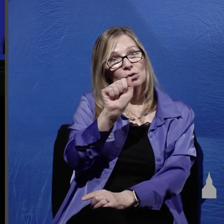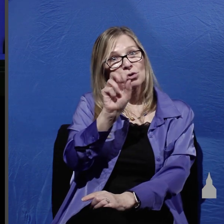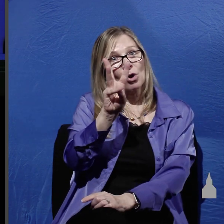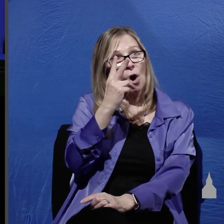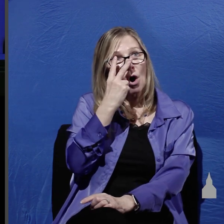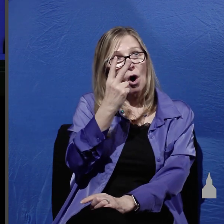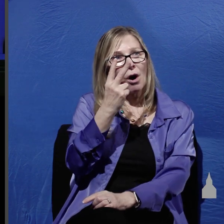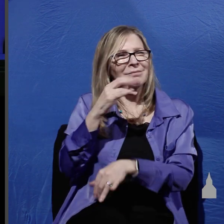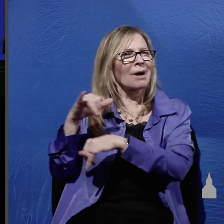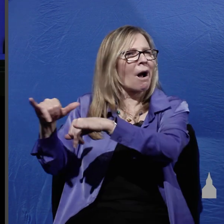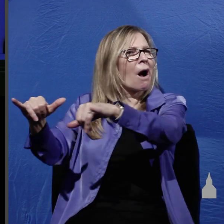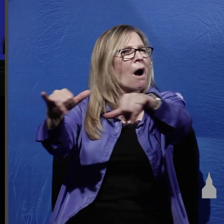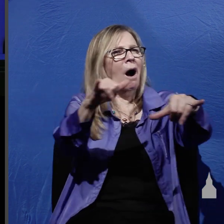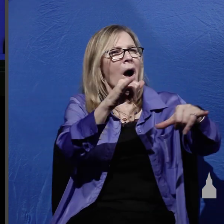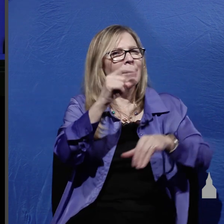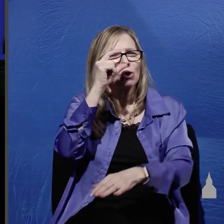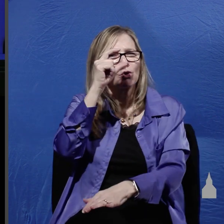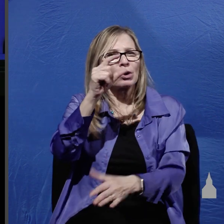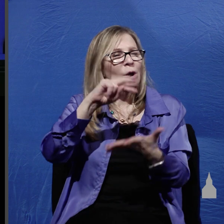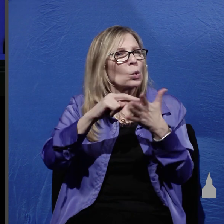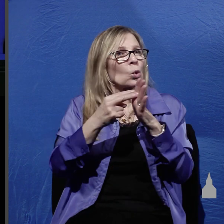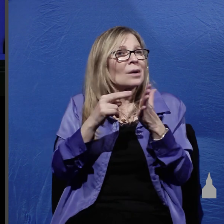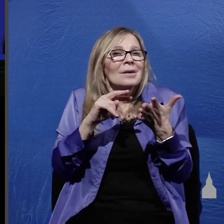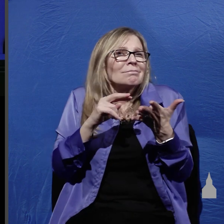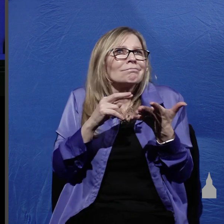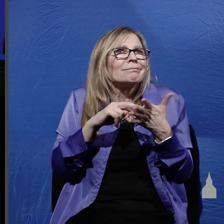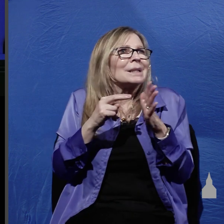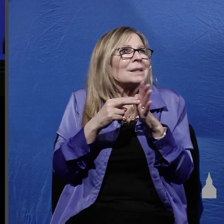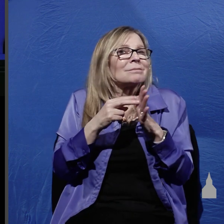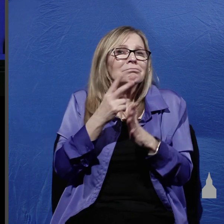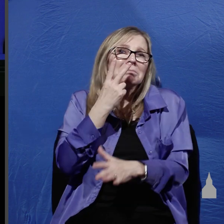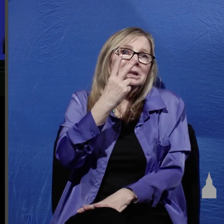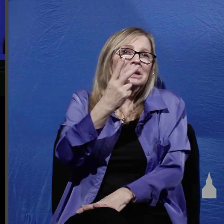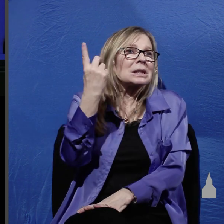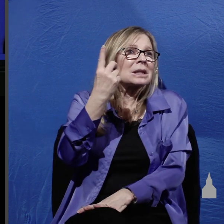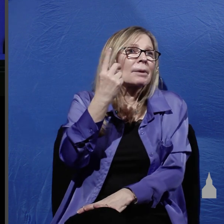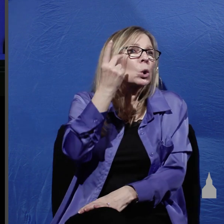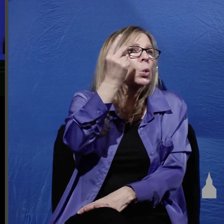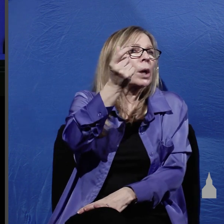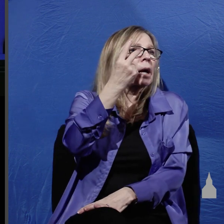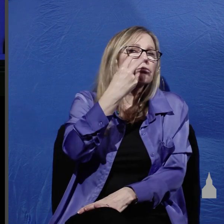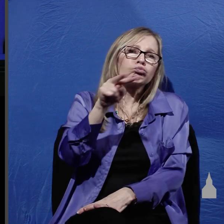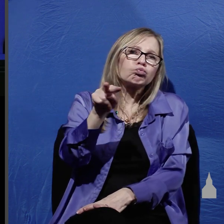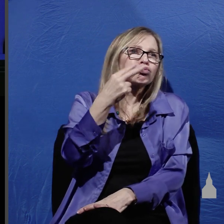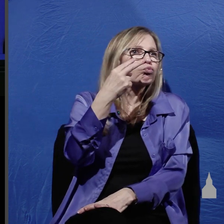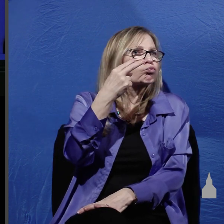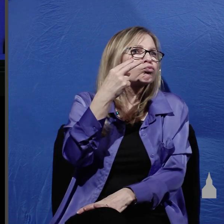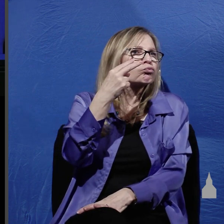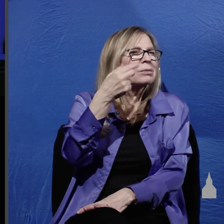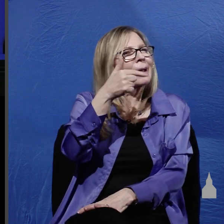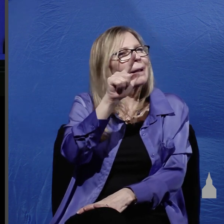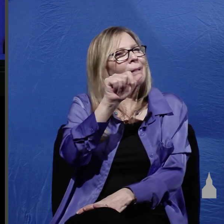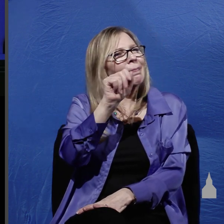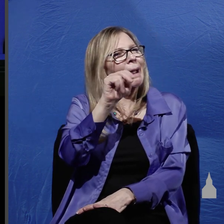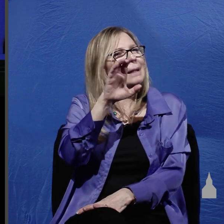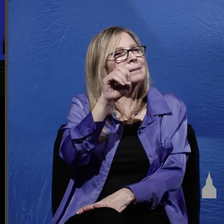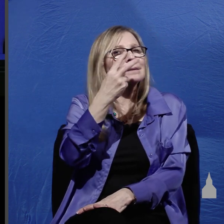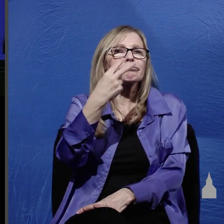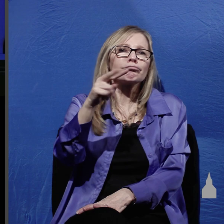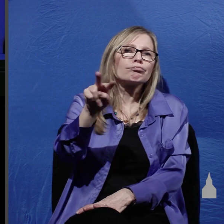Greek word for seeing something it just means to take a quick look what we would call a casual glance and